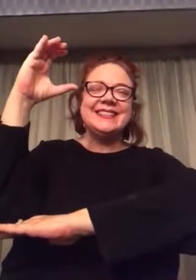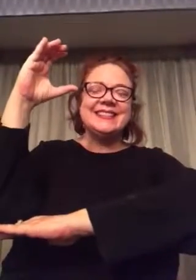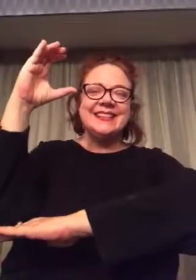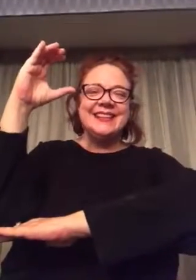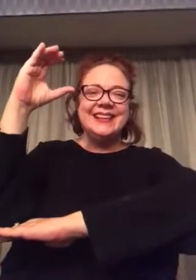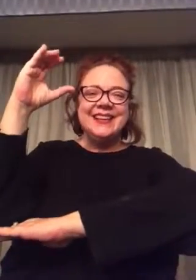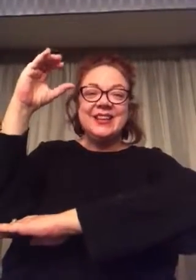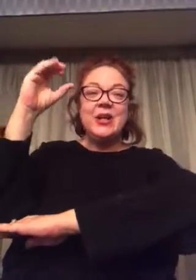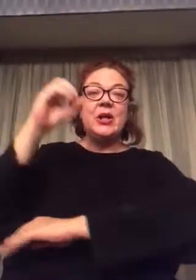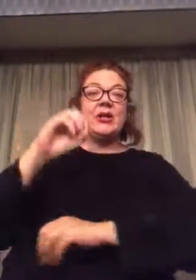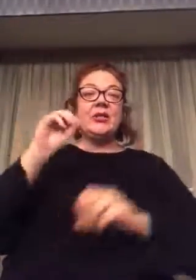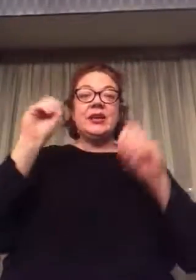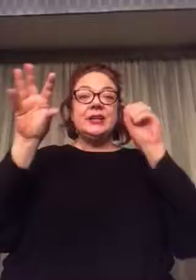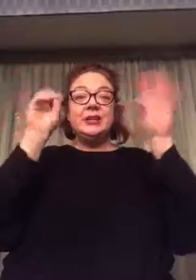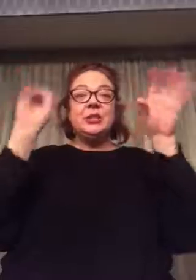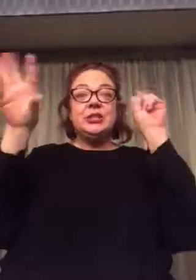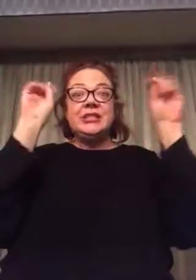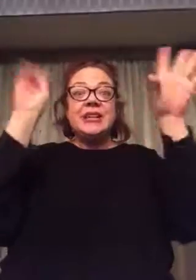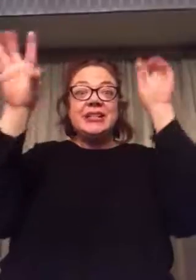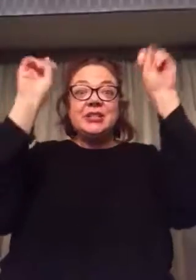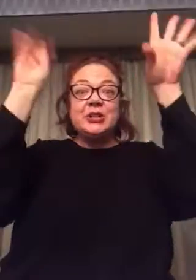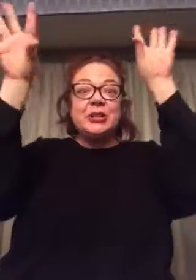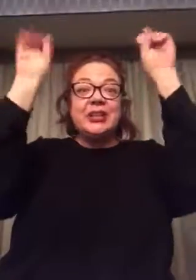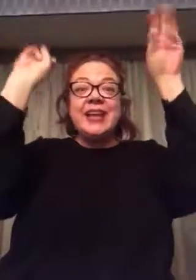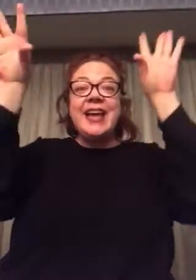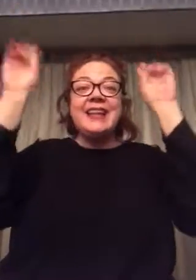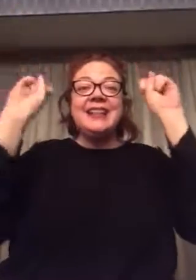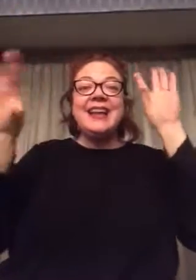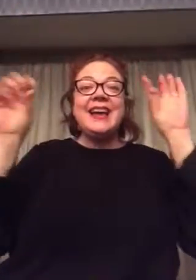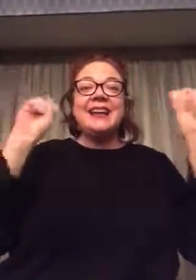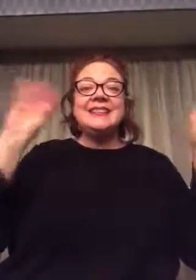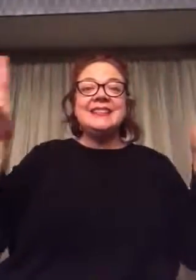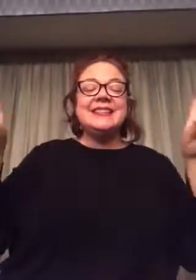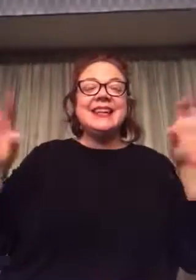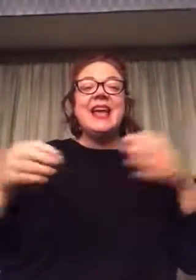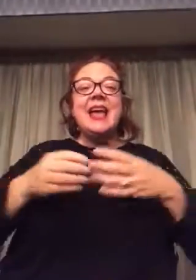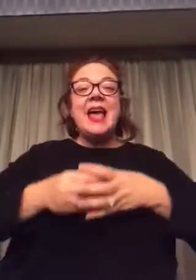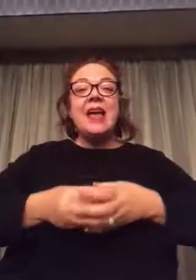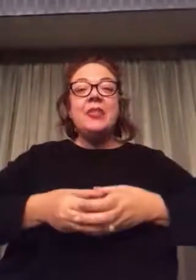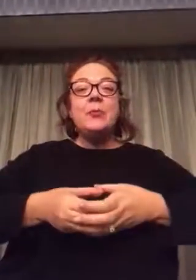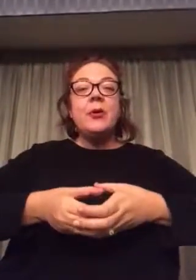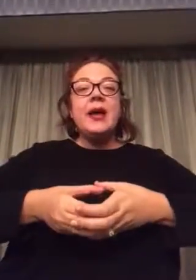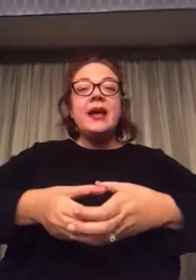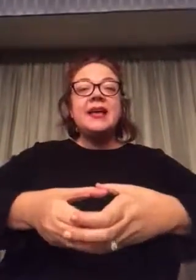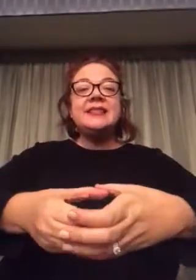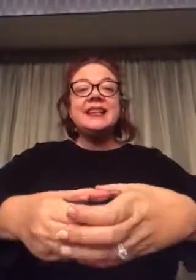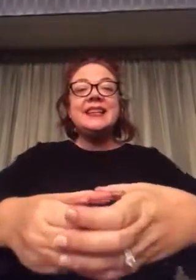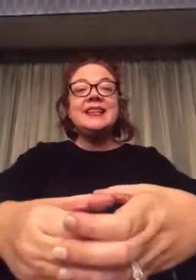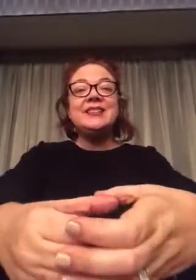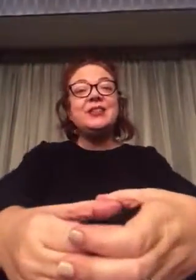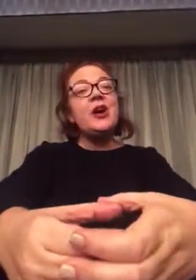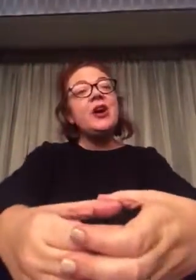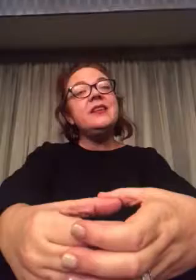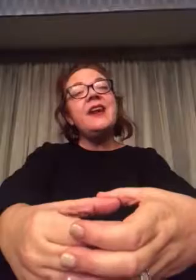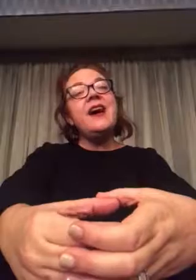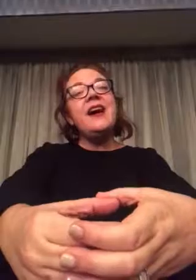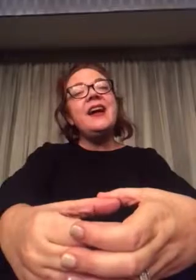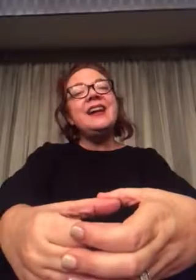All the tinsel and lights and the presents are nice